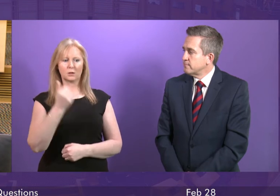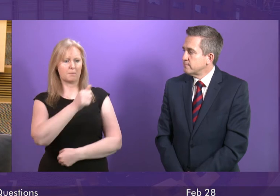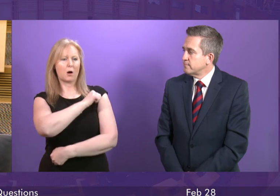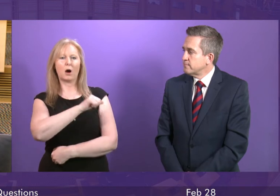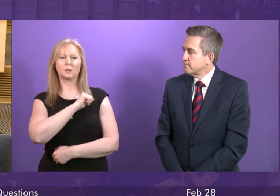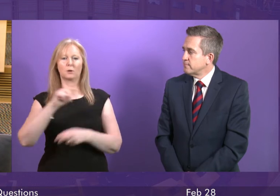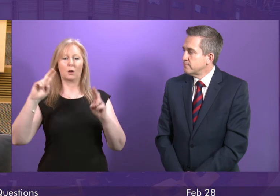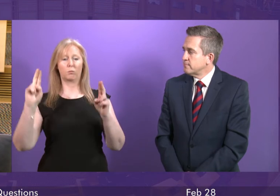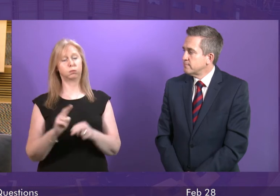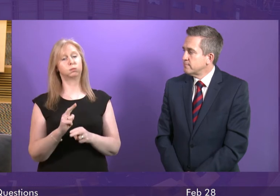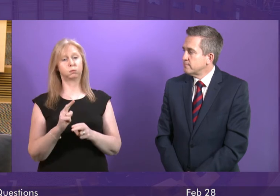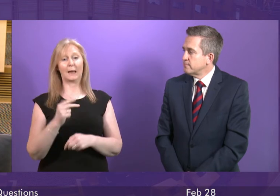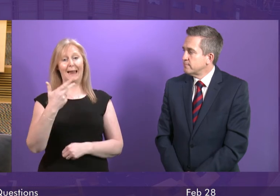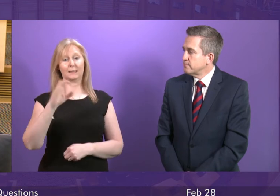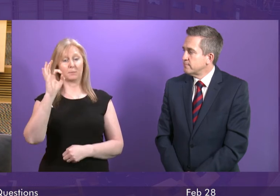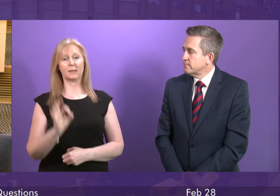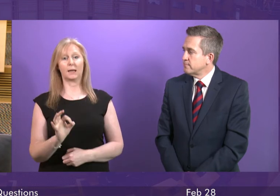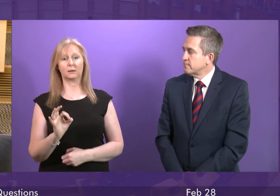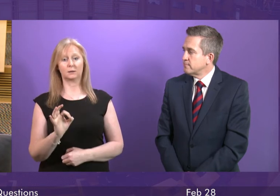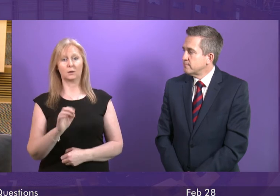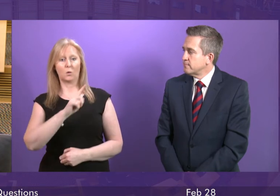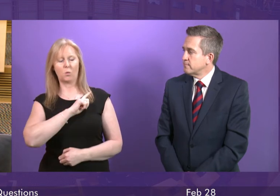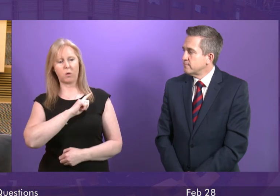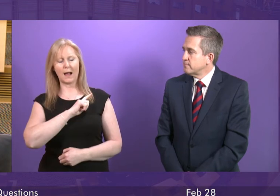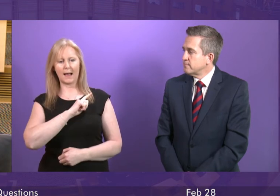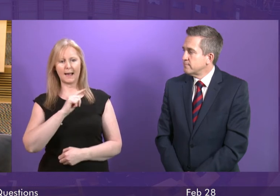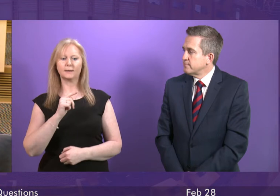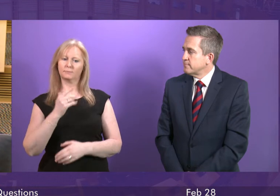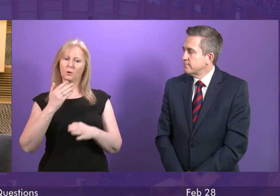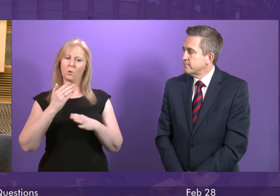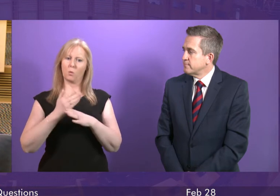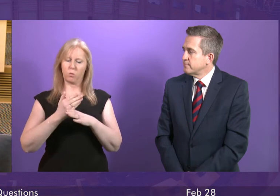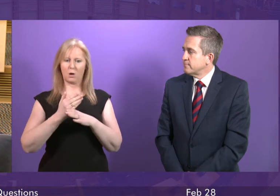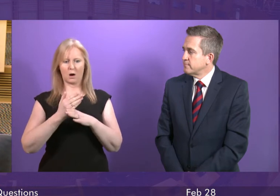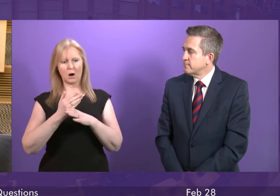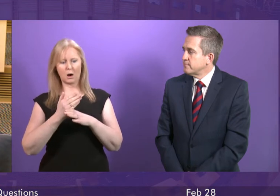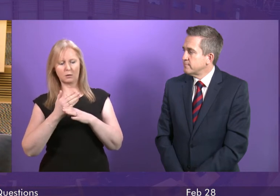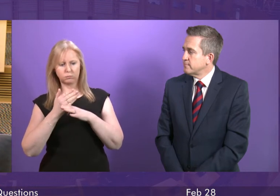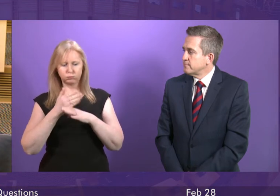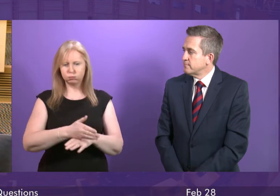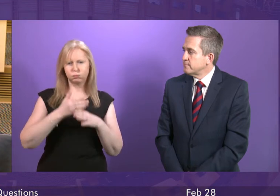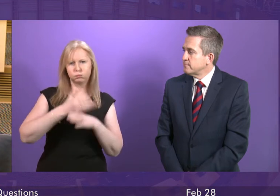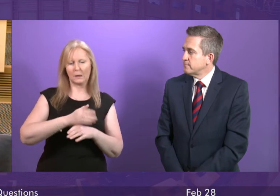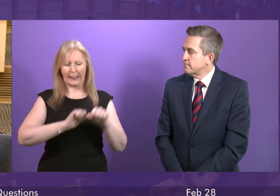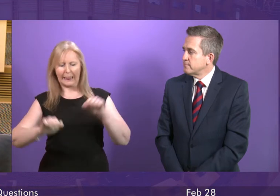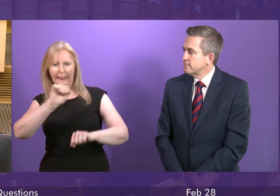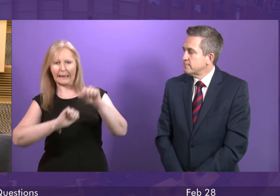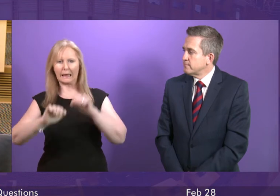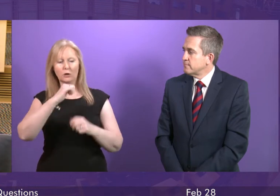80%. That's down to the dedicated work that's done by cleaners and others in our hospitals, and I hope Jackson